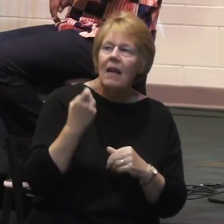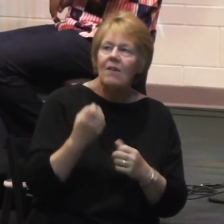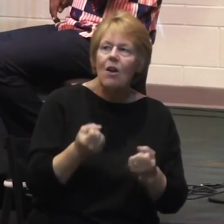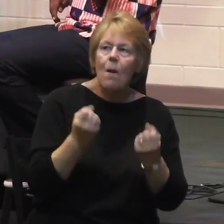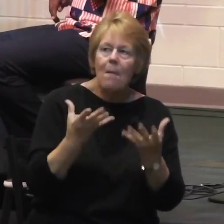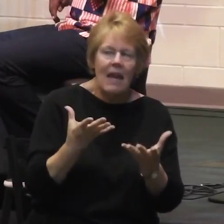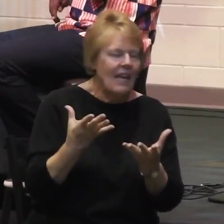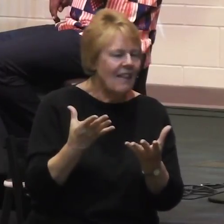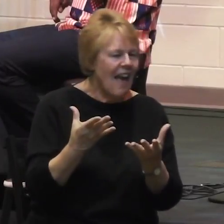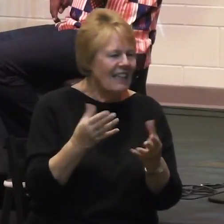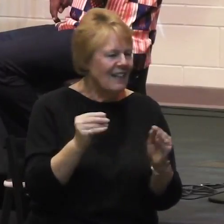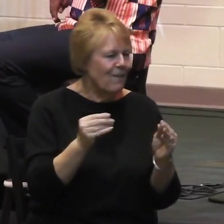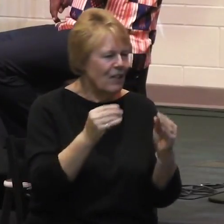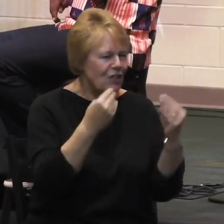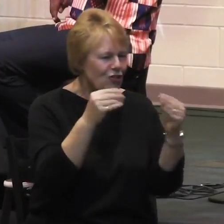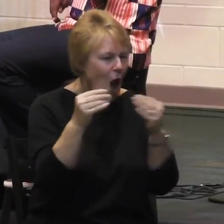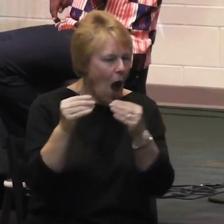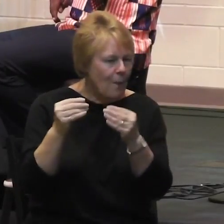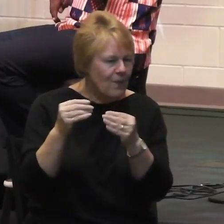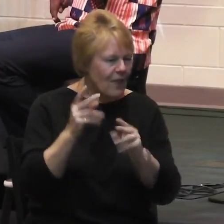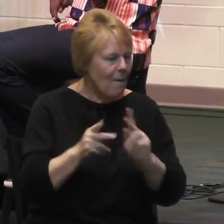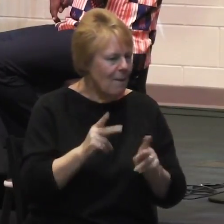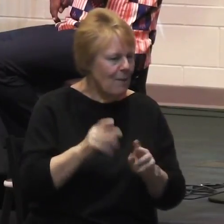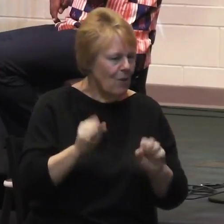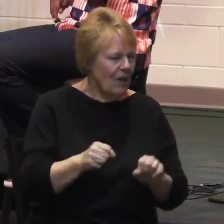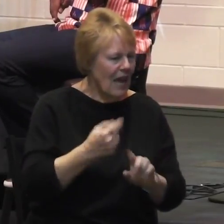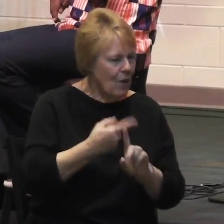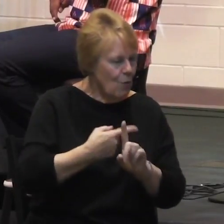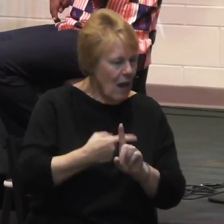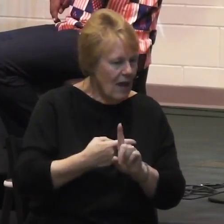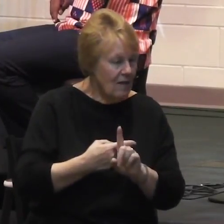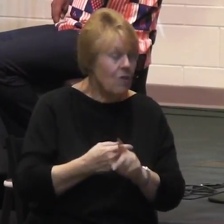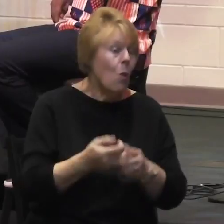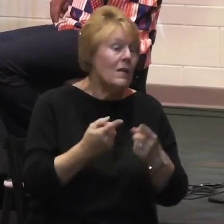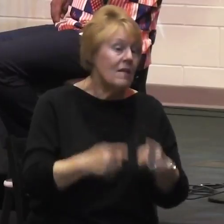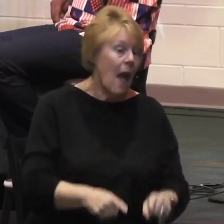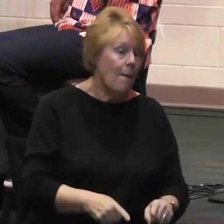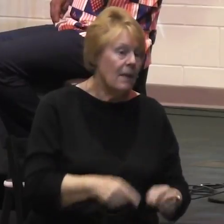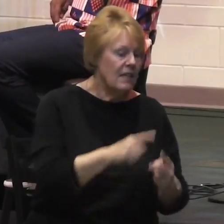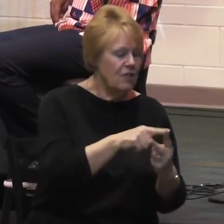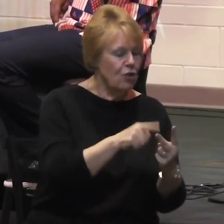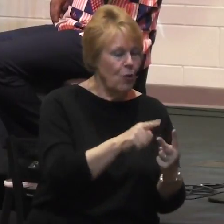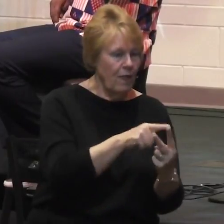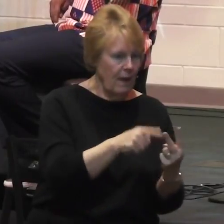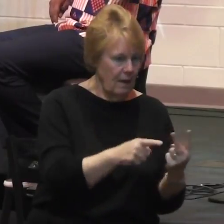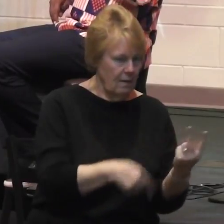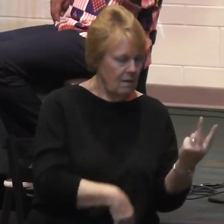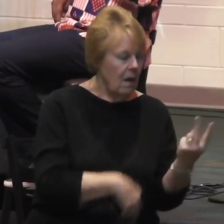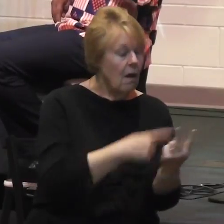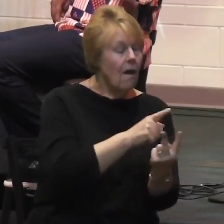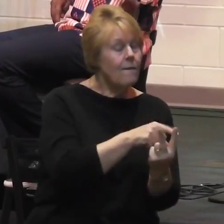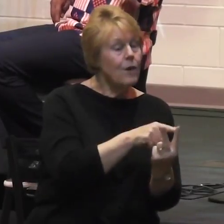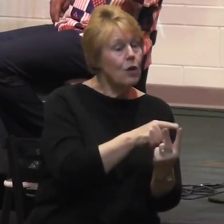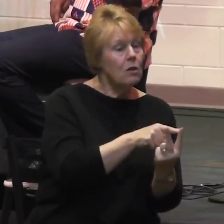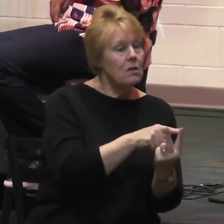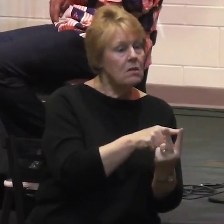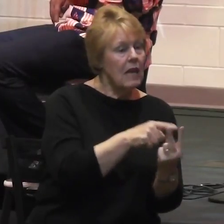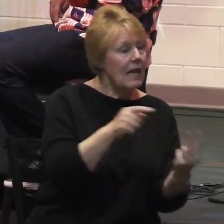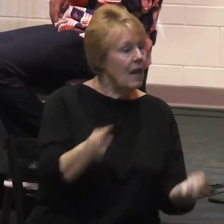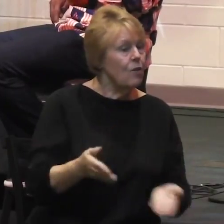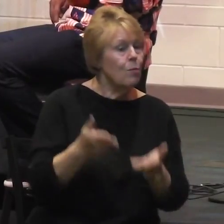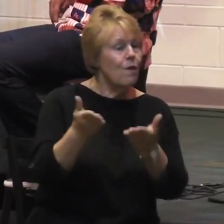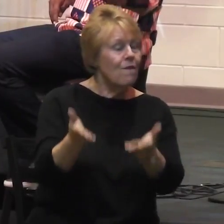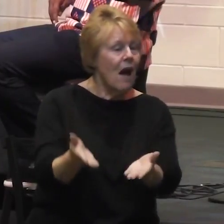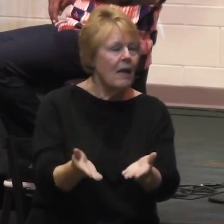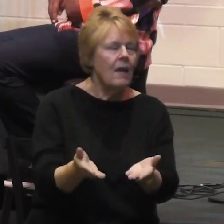people can rent. Now, what this has done is two things. One, it has provided much